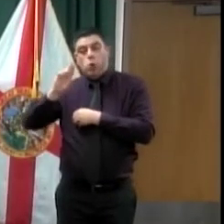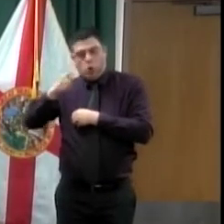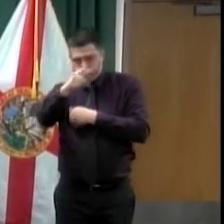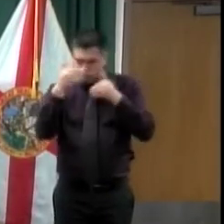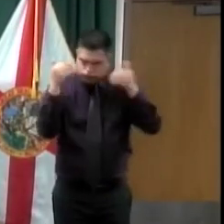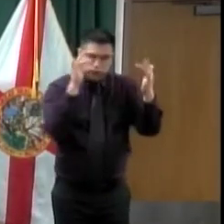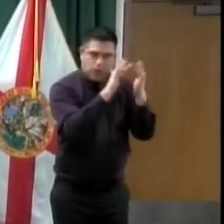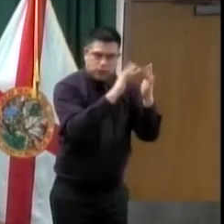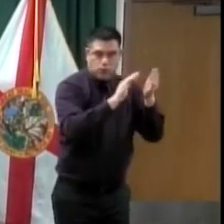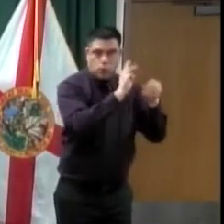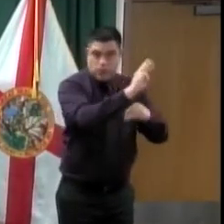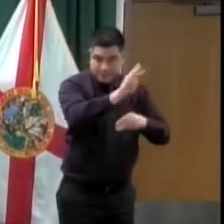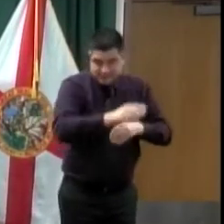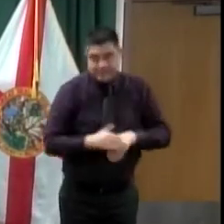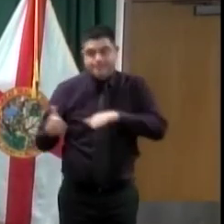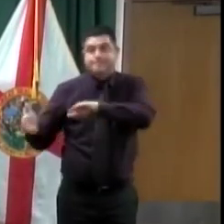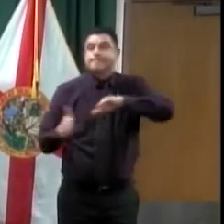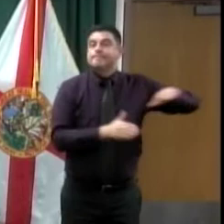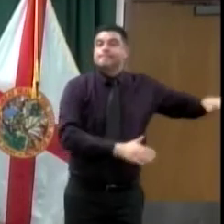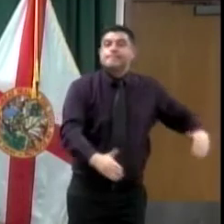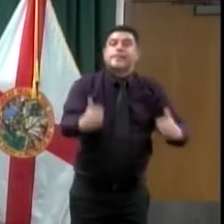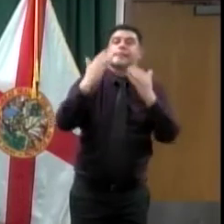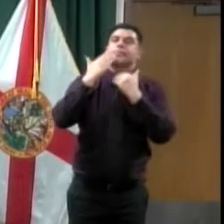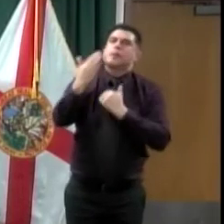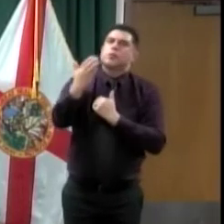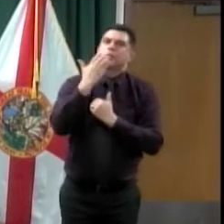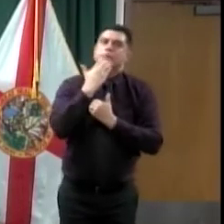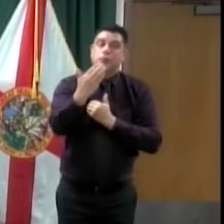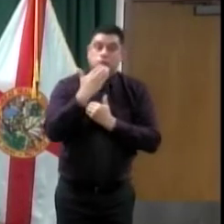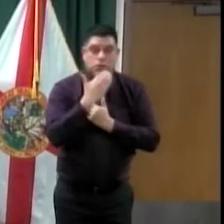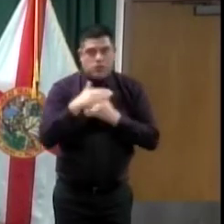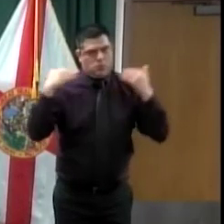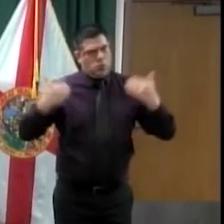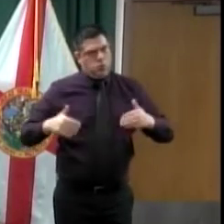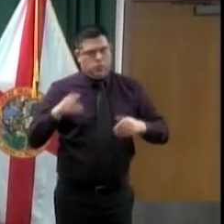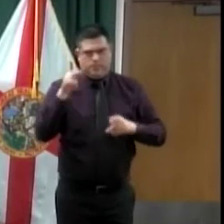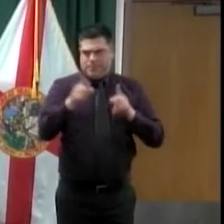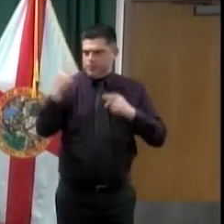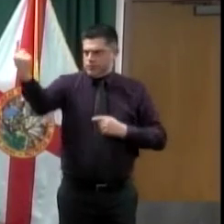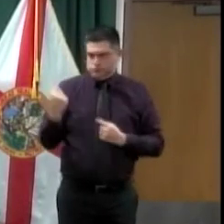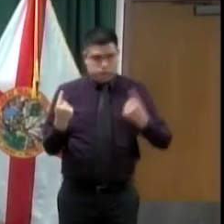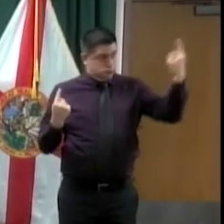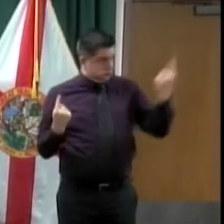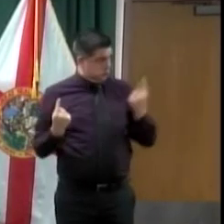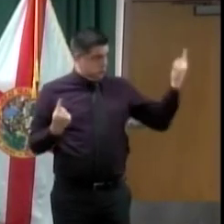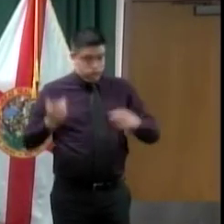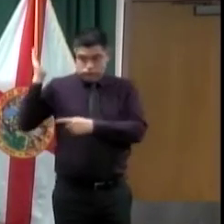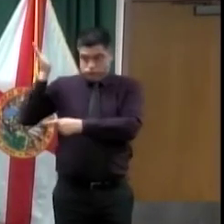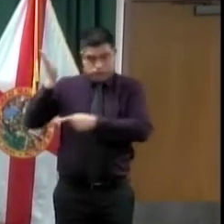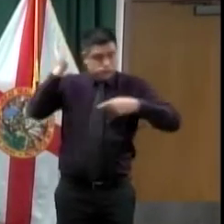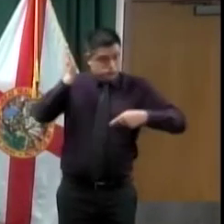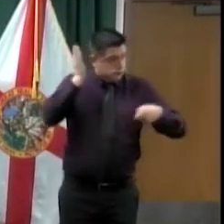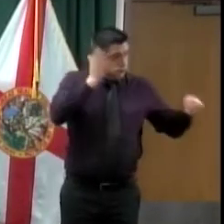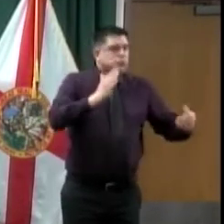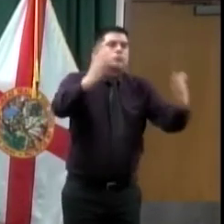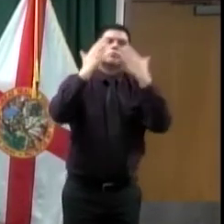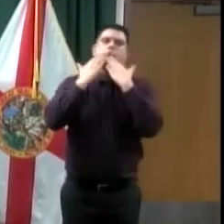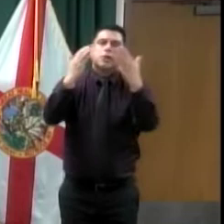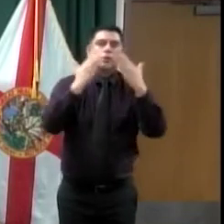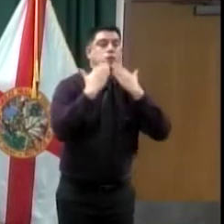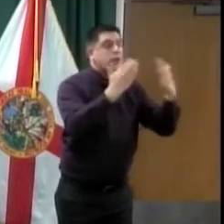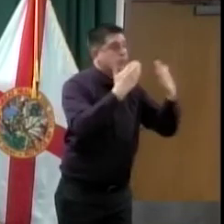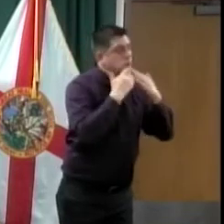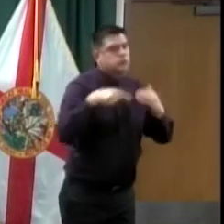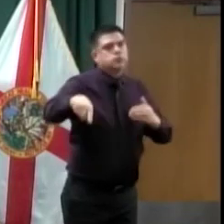Thank you again, Nina, Sherry Delano, and Andre. Really appreciate the services. A lot of people have